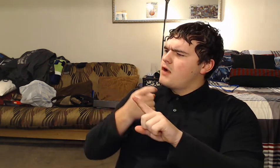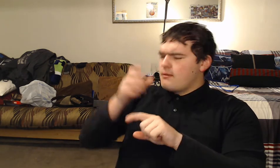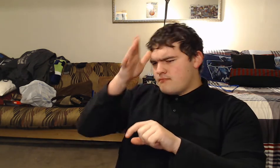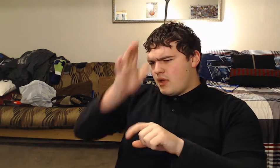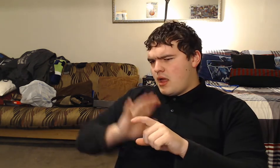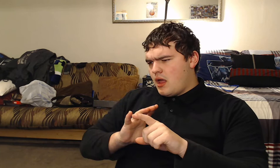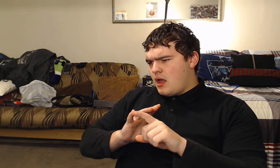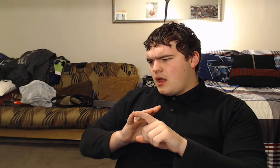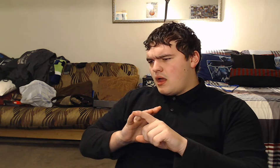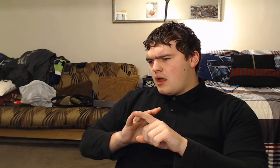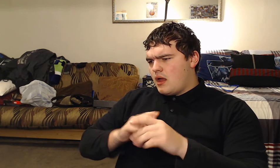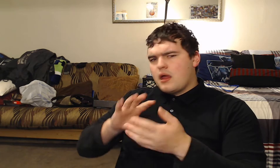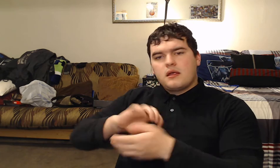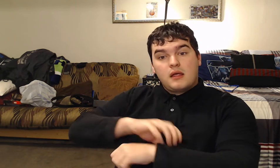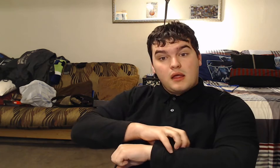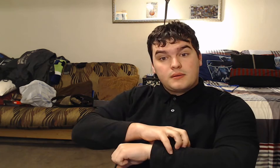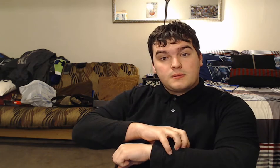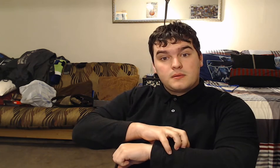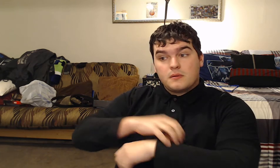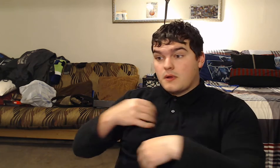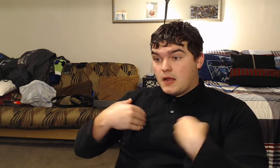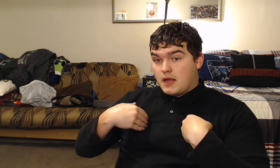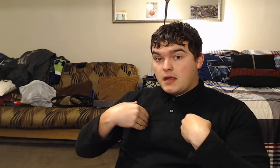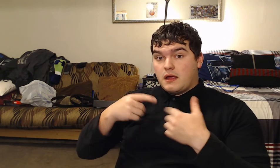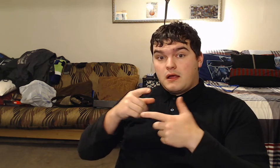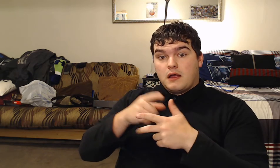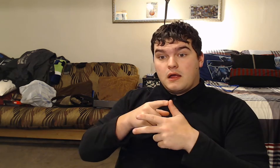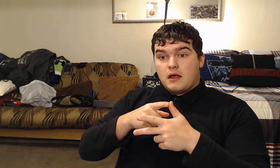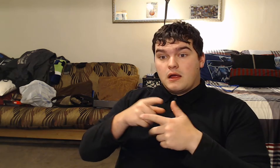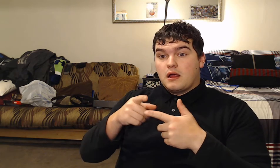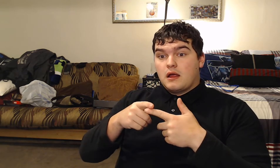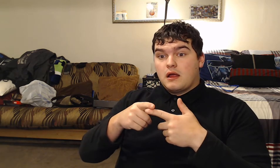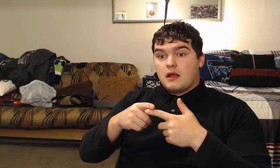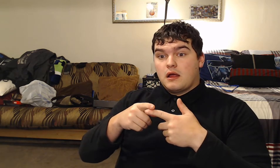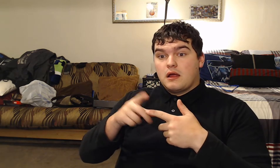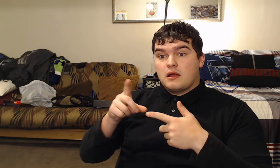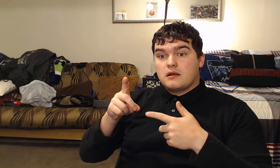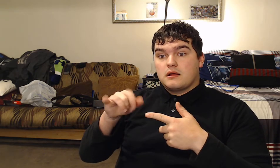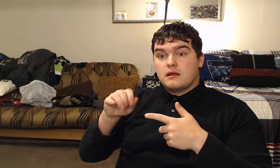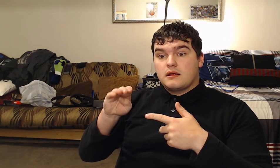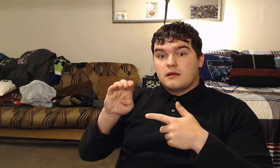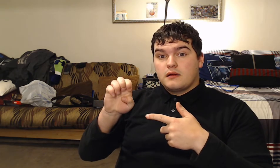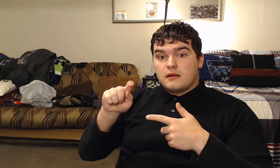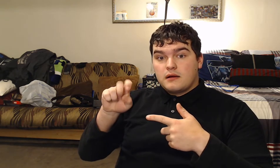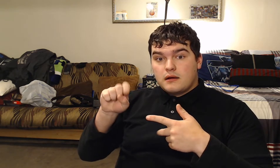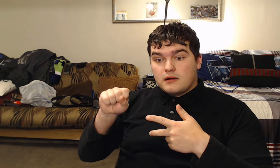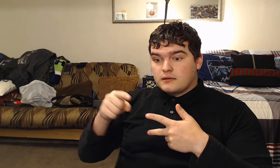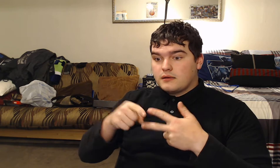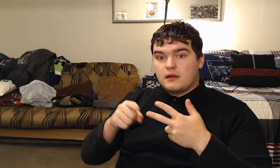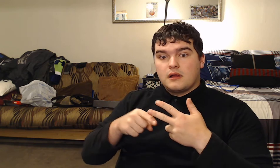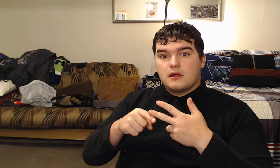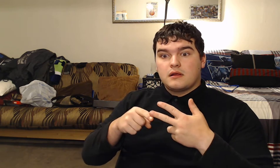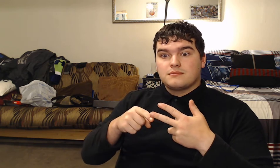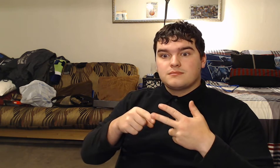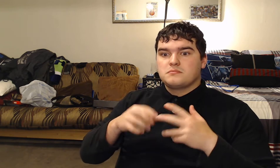diabetes, malaria, and a lot of other things.